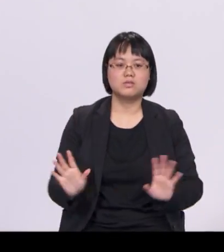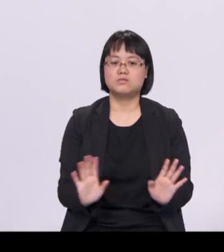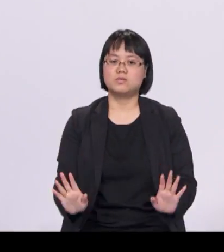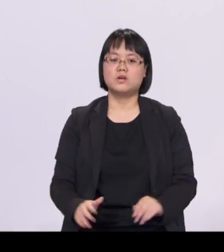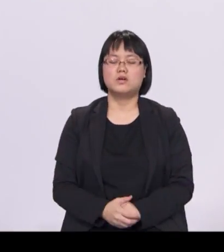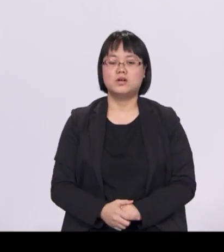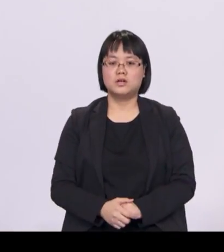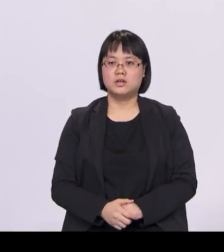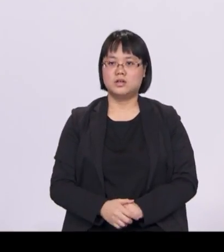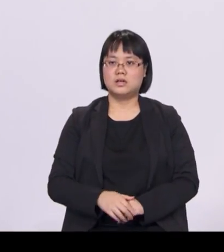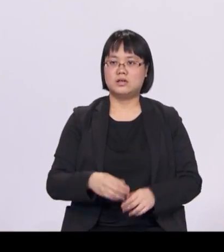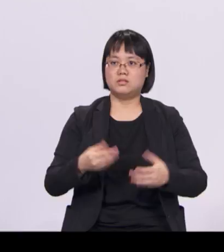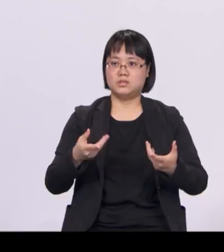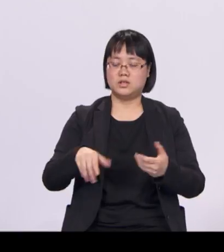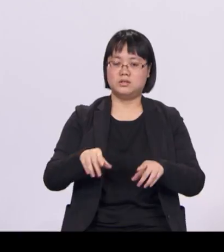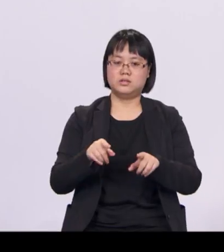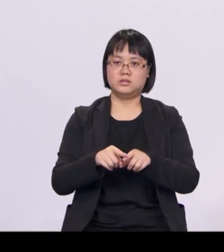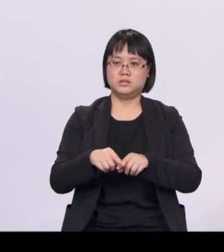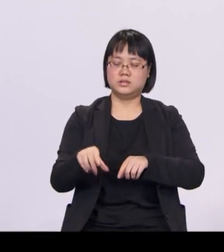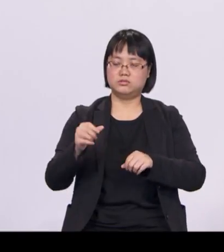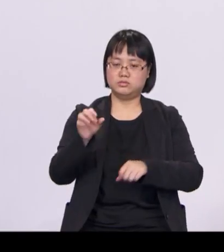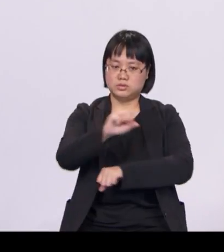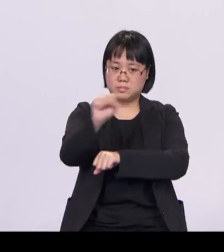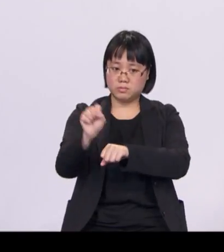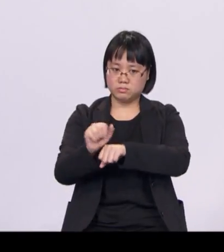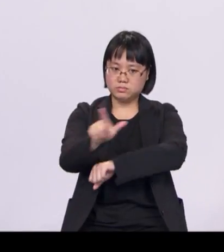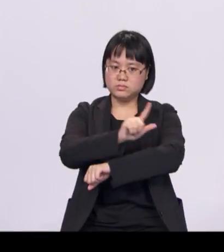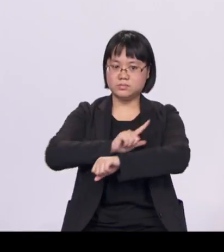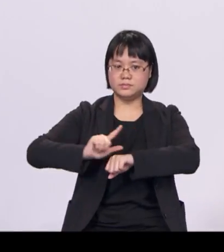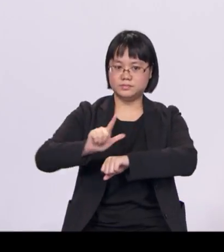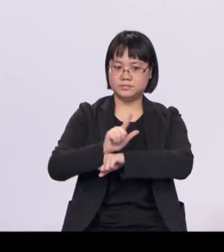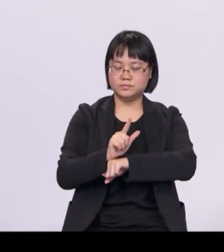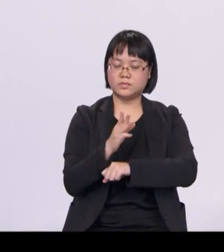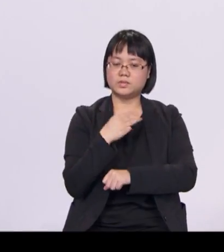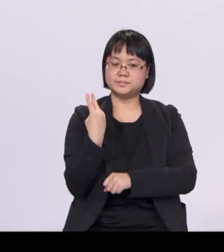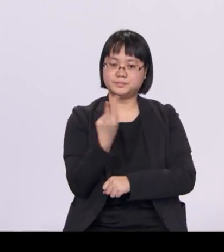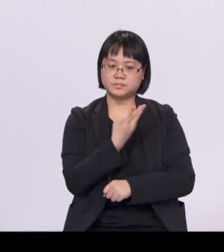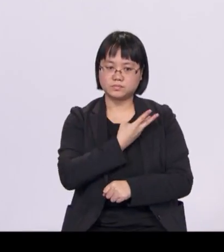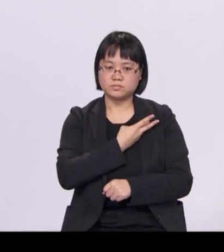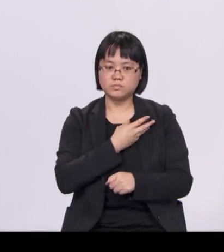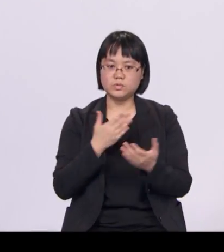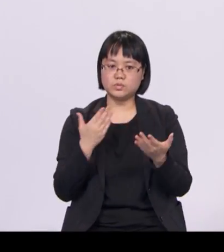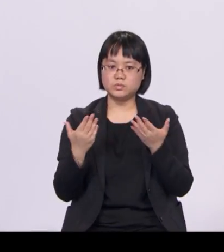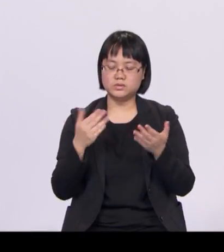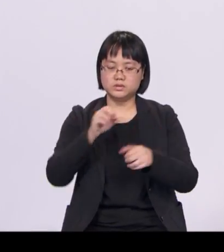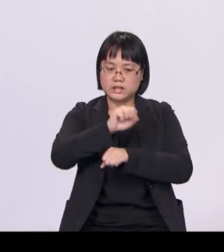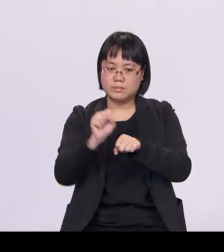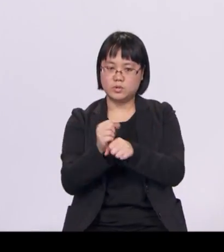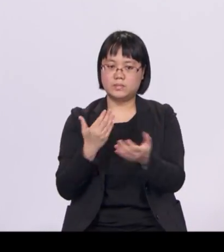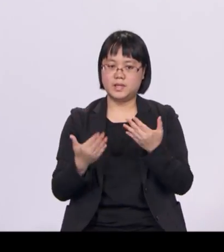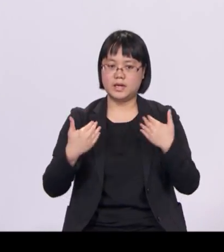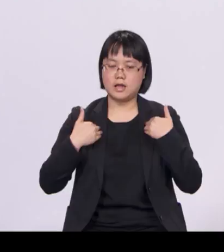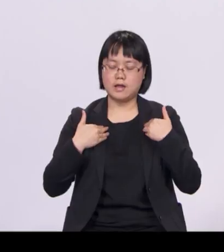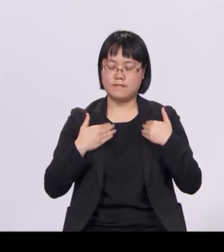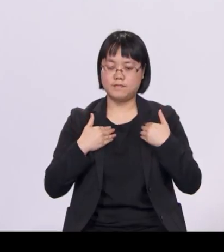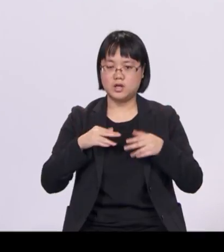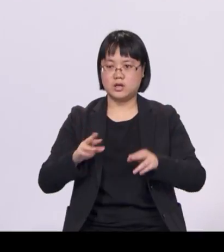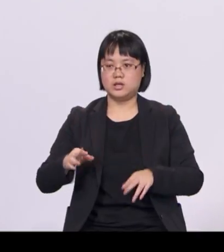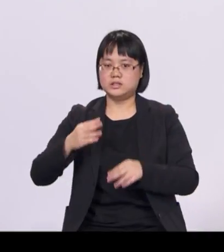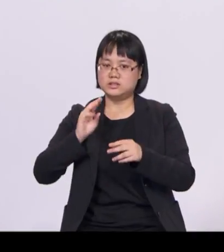-lying island, Singapore is particularly vulnerable to rising sea levels. That is why the Government has